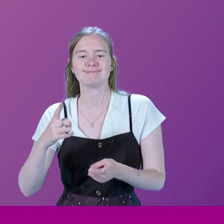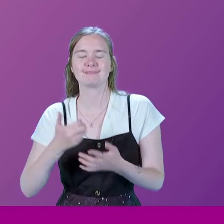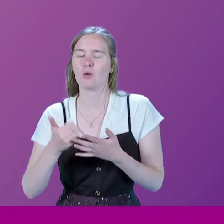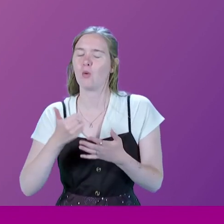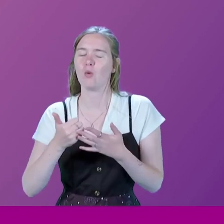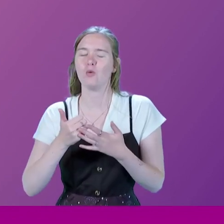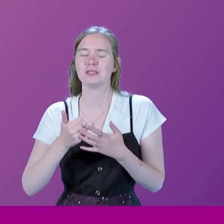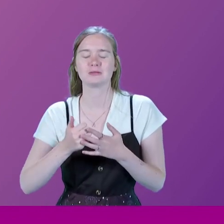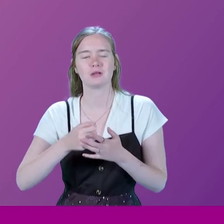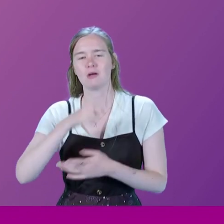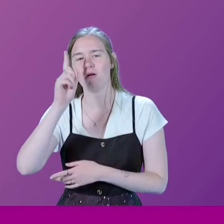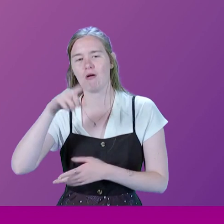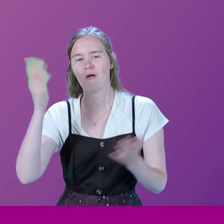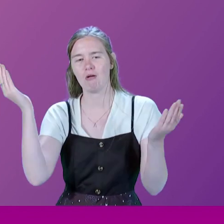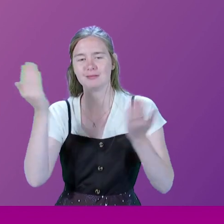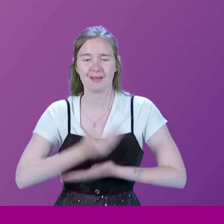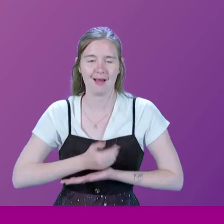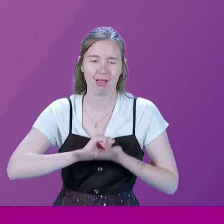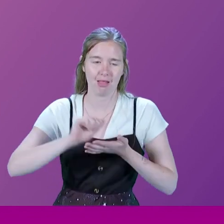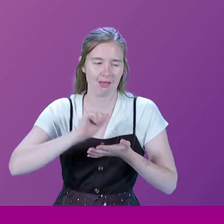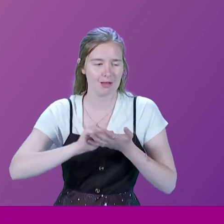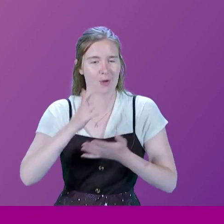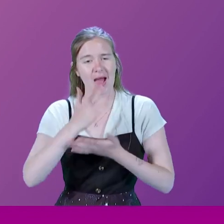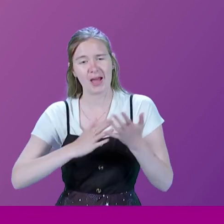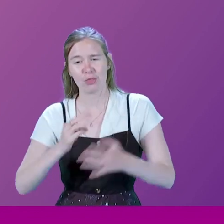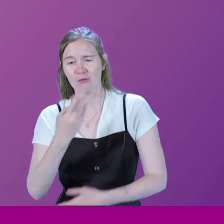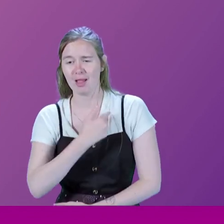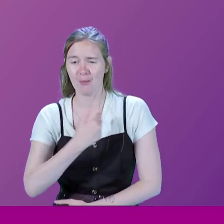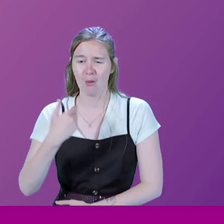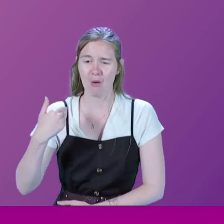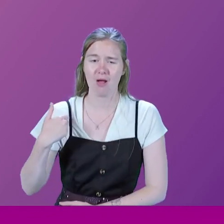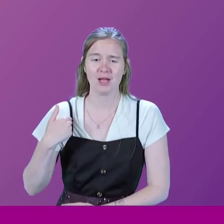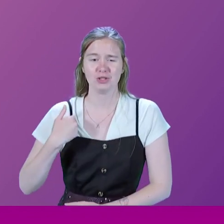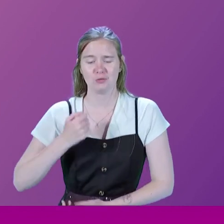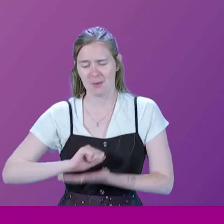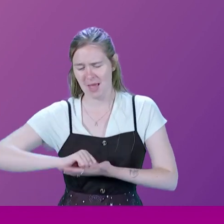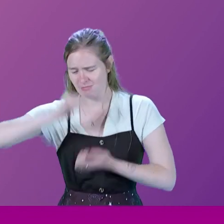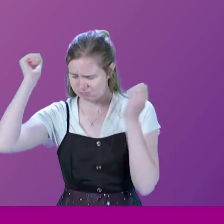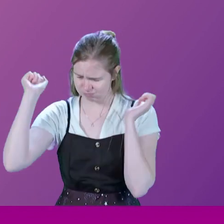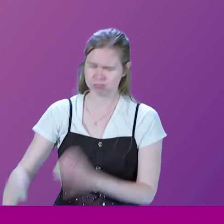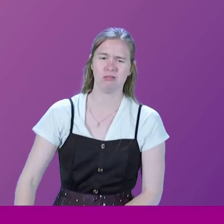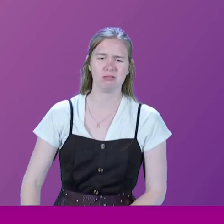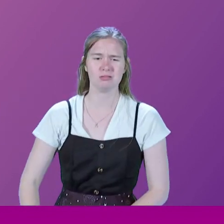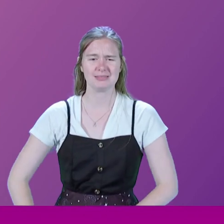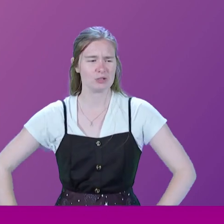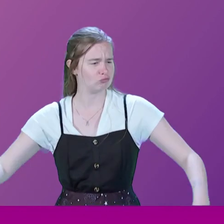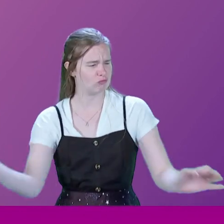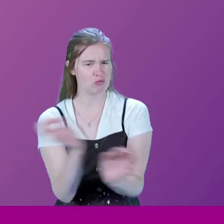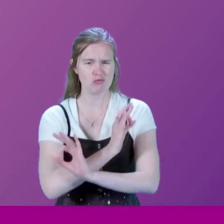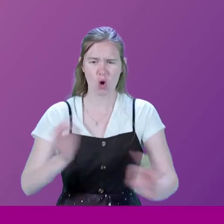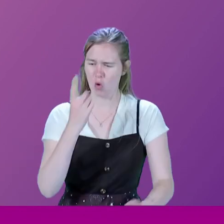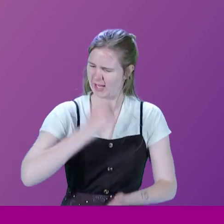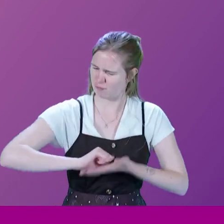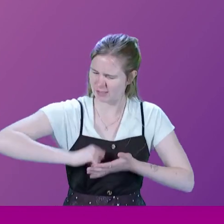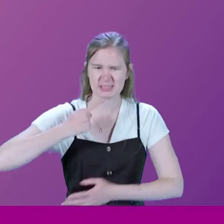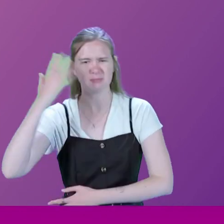always went all night. And at about 3.30 in the morning, she'd throw down her pen and say, Is there no one who can